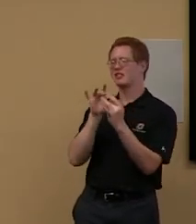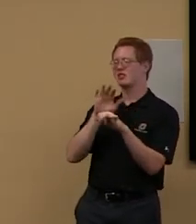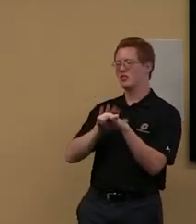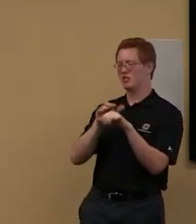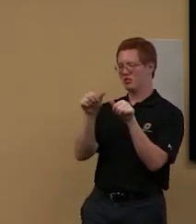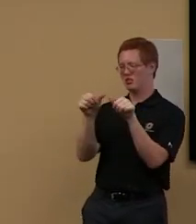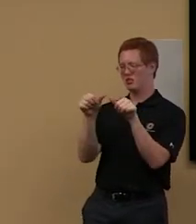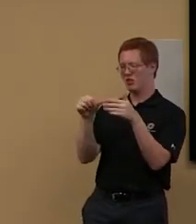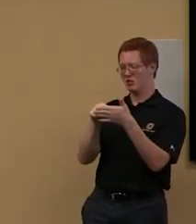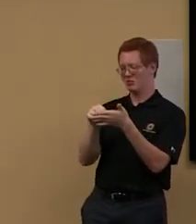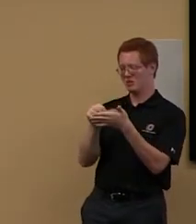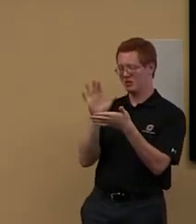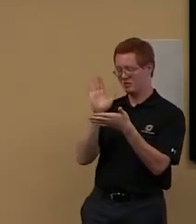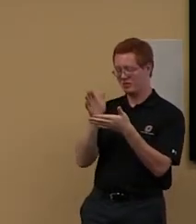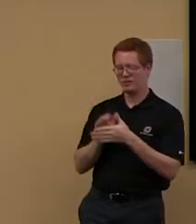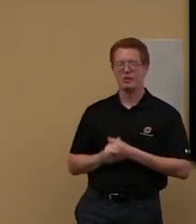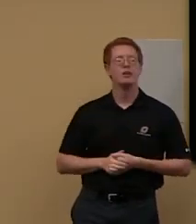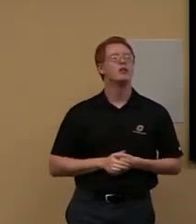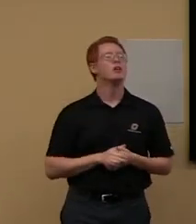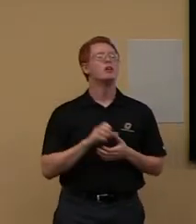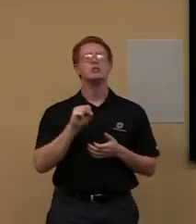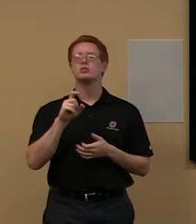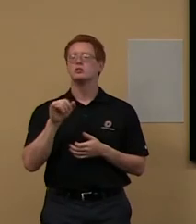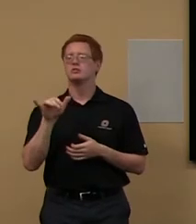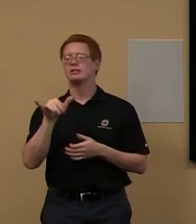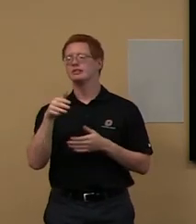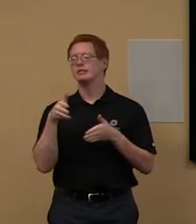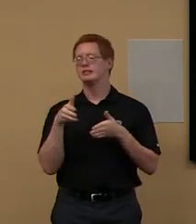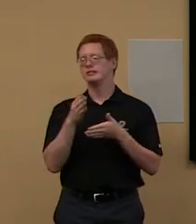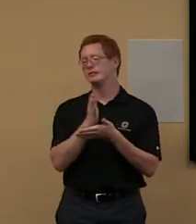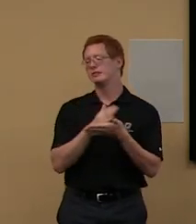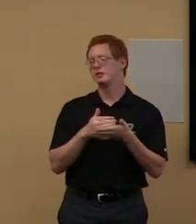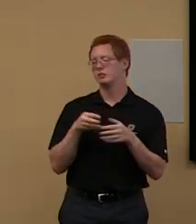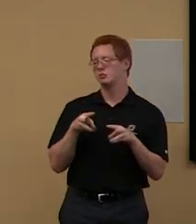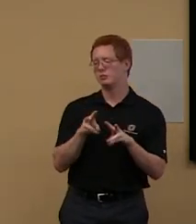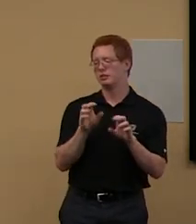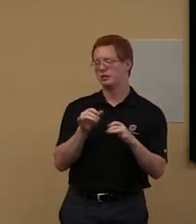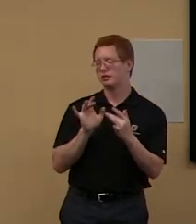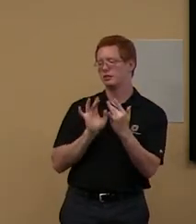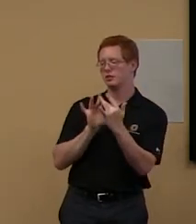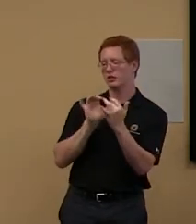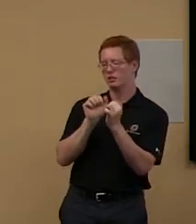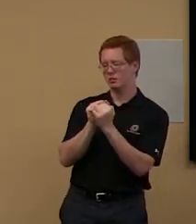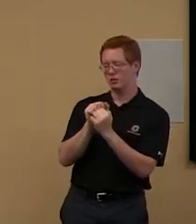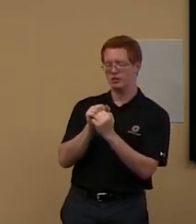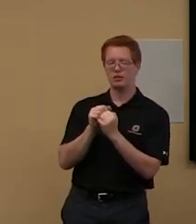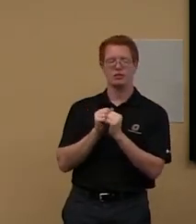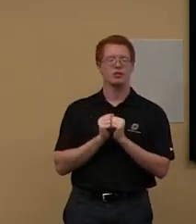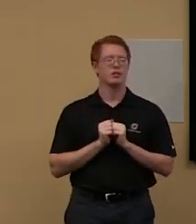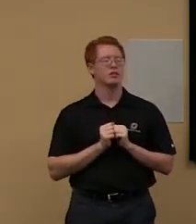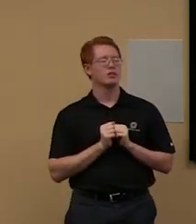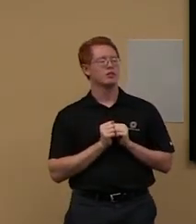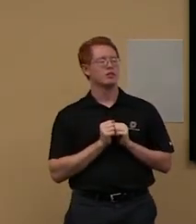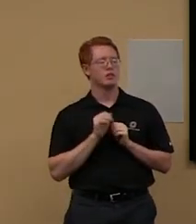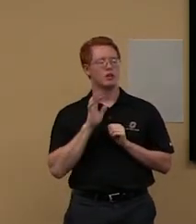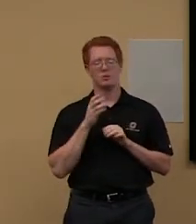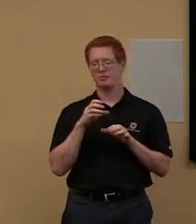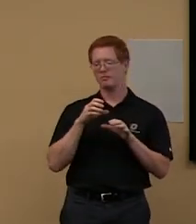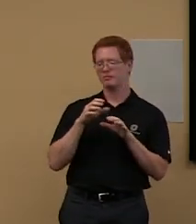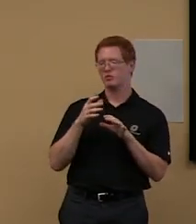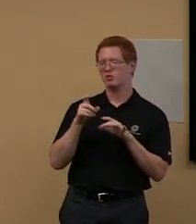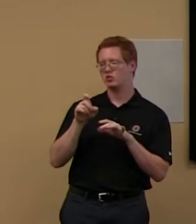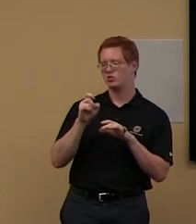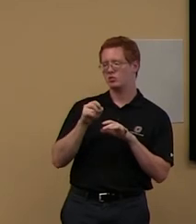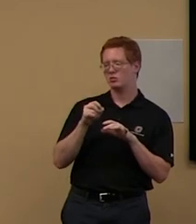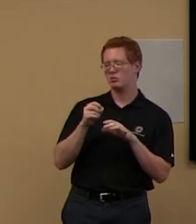so that's, uh, that's where we will be. So those are some ways that you can get to it, um, after, you know, kinda, it'll be within a week, I'm sure.